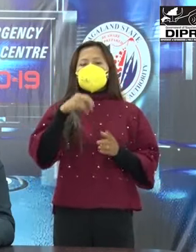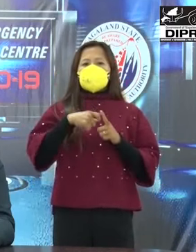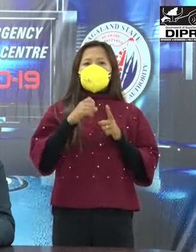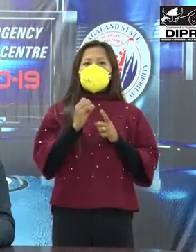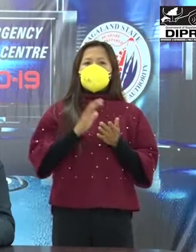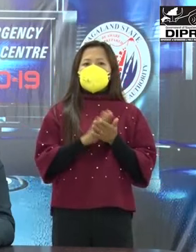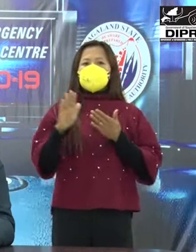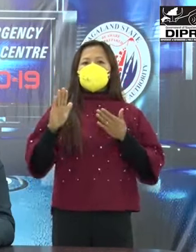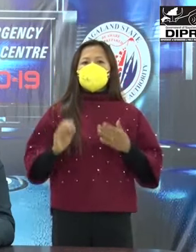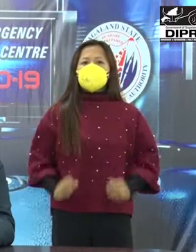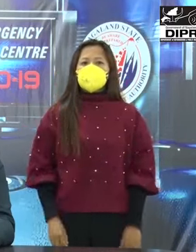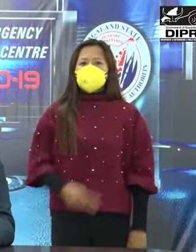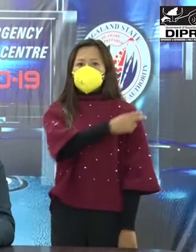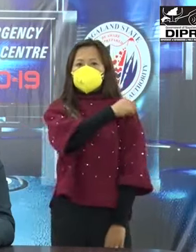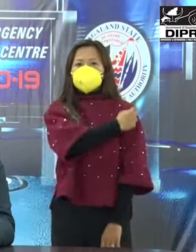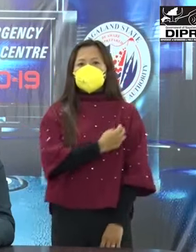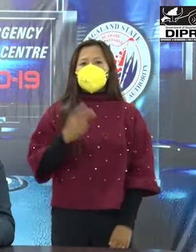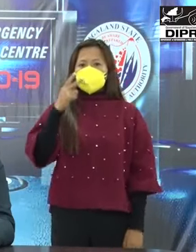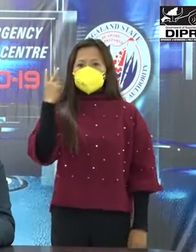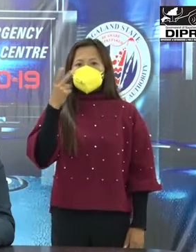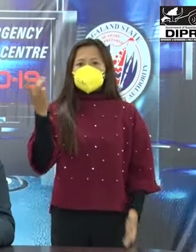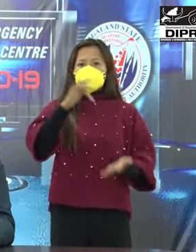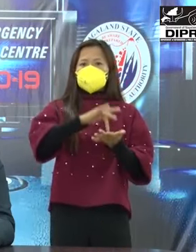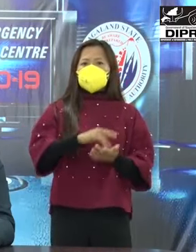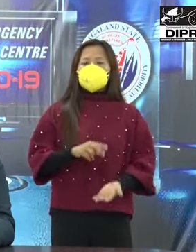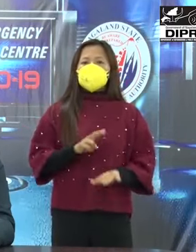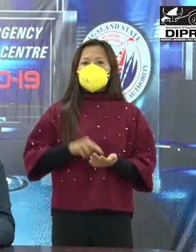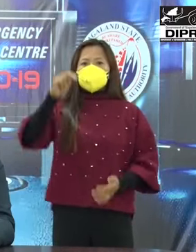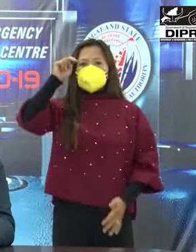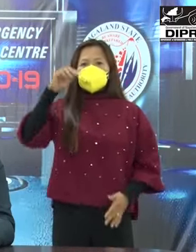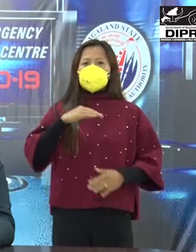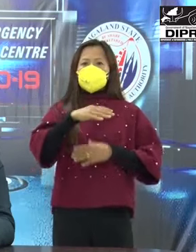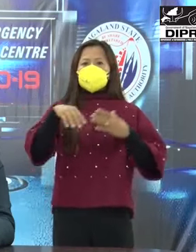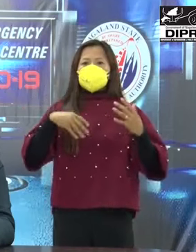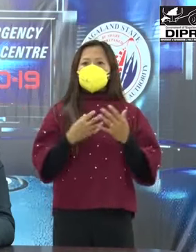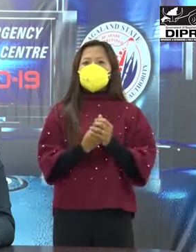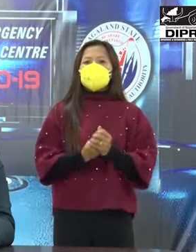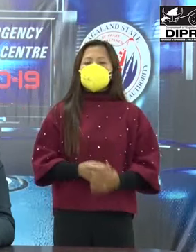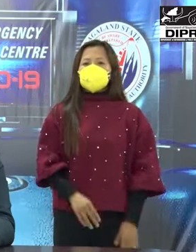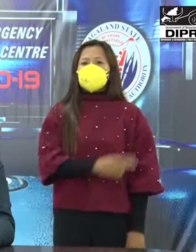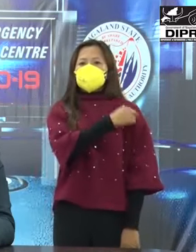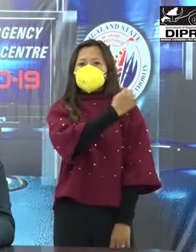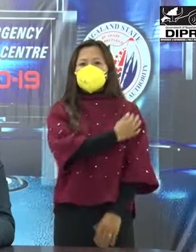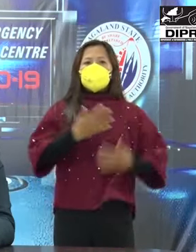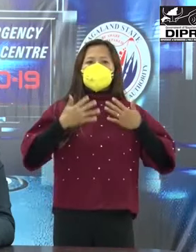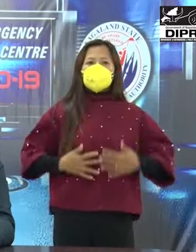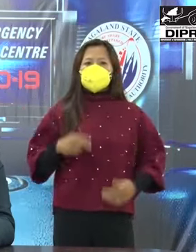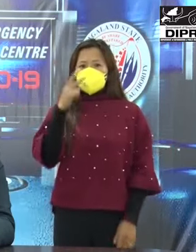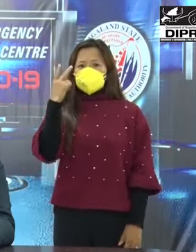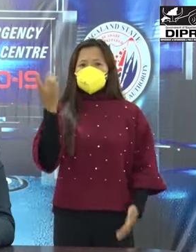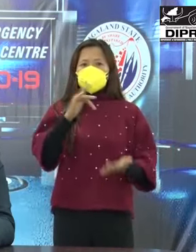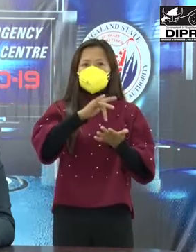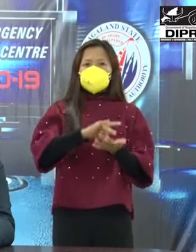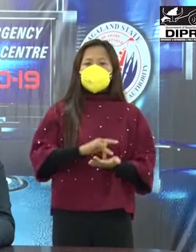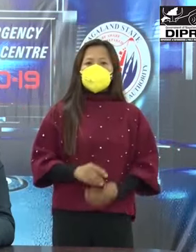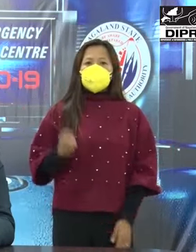in Tuensang Poly Clinic have been empaneled and in Longling, arrangements have been made